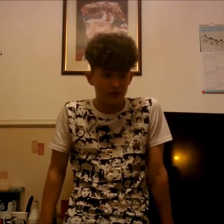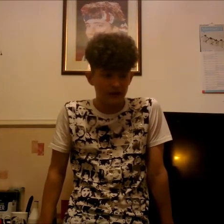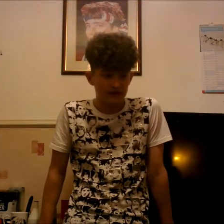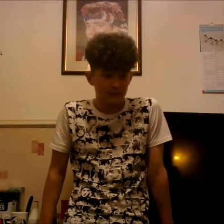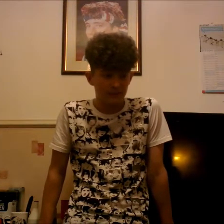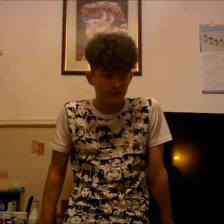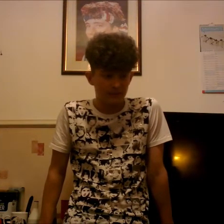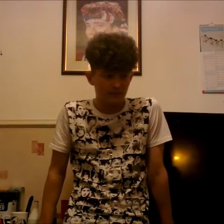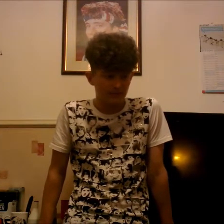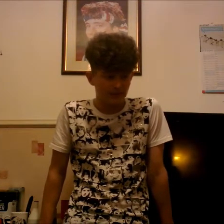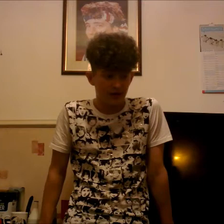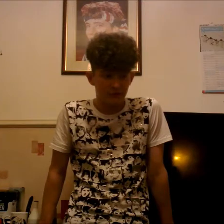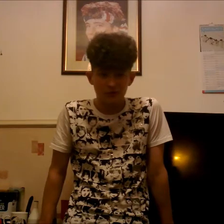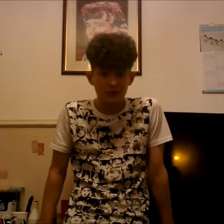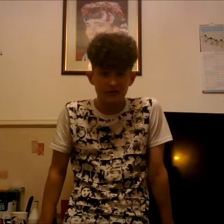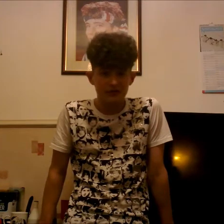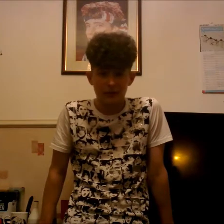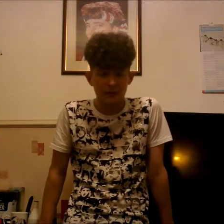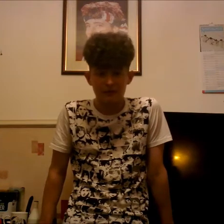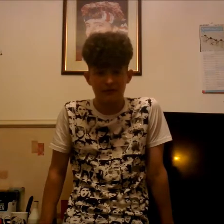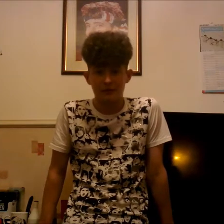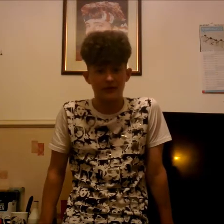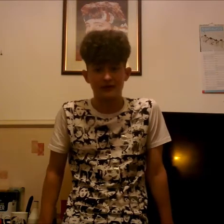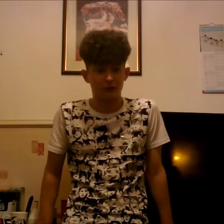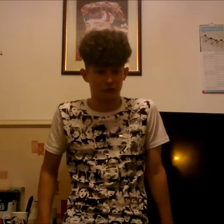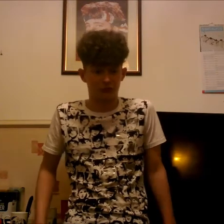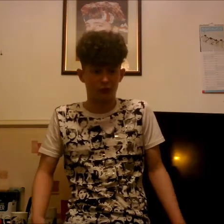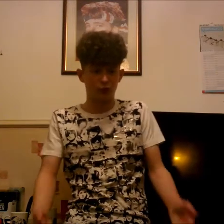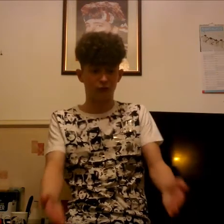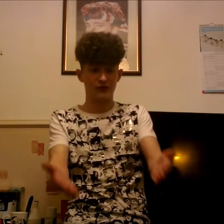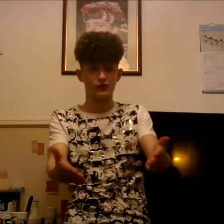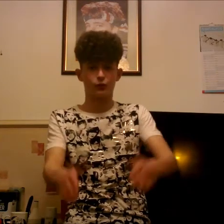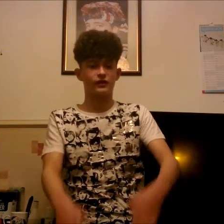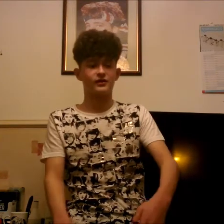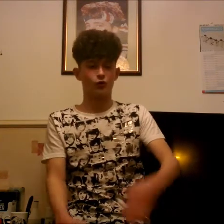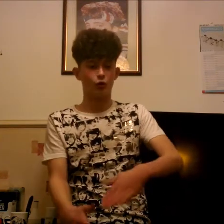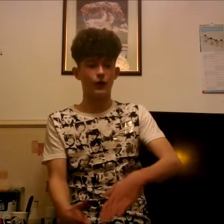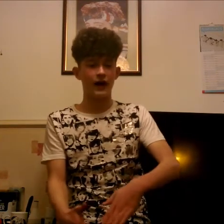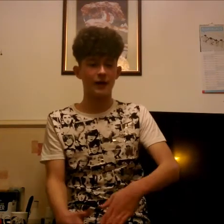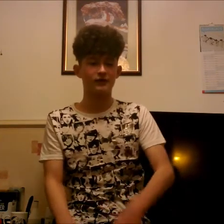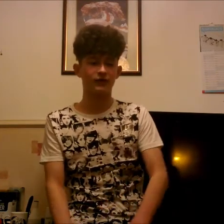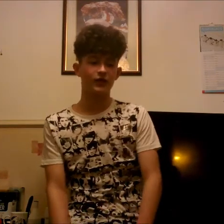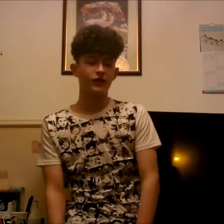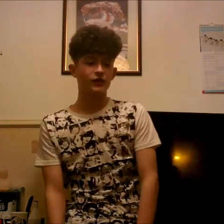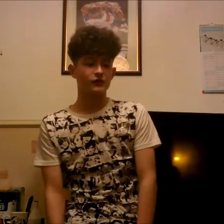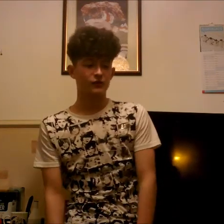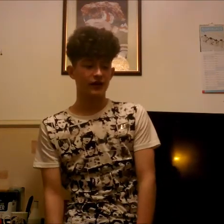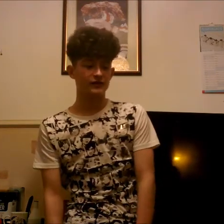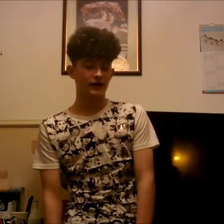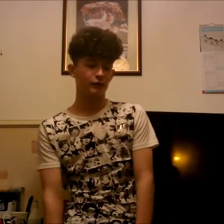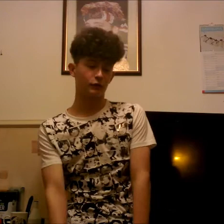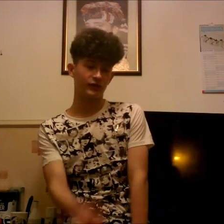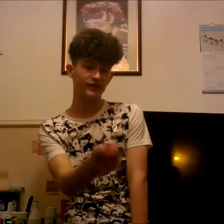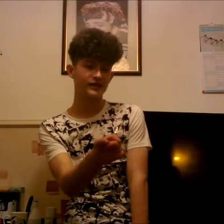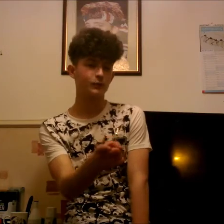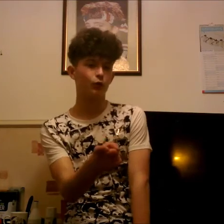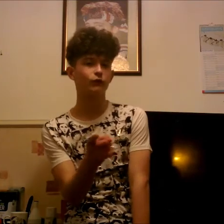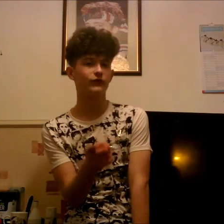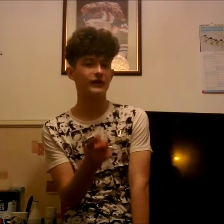guys i'm just going to basically wrap up the video here that'll do it for this story that's all what happened so guys if you'd like to see more of these